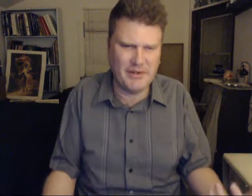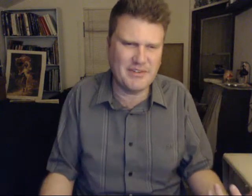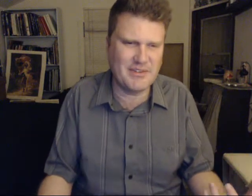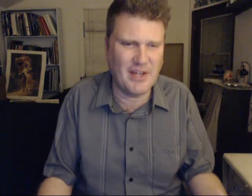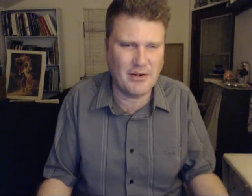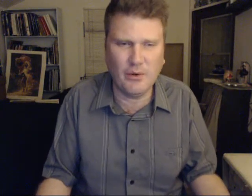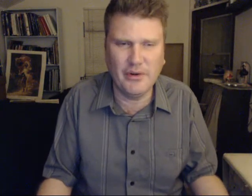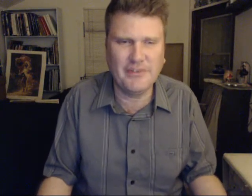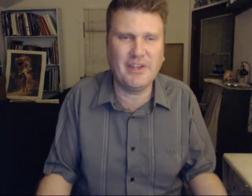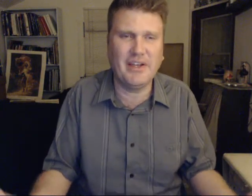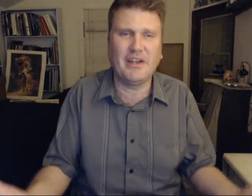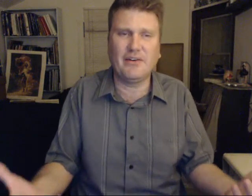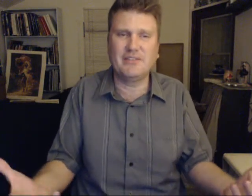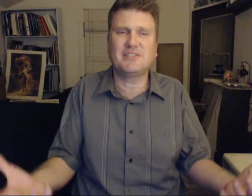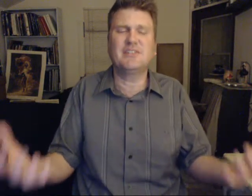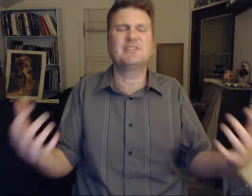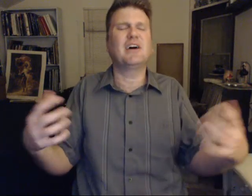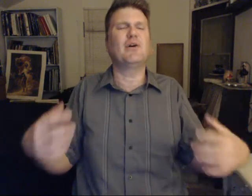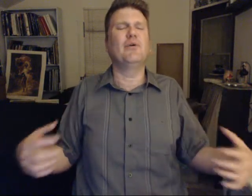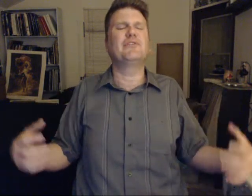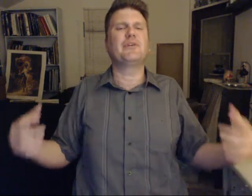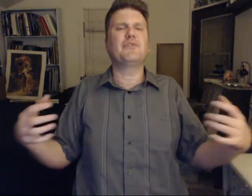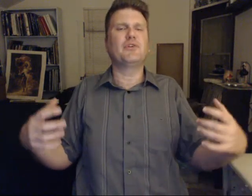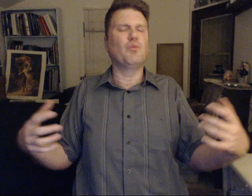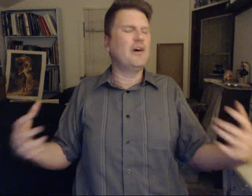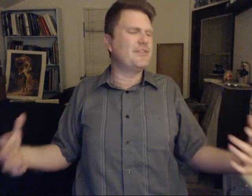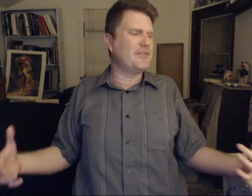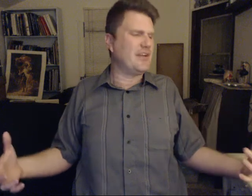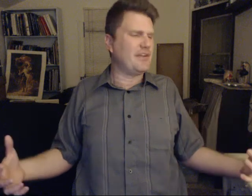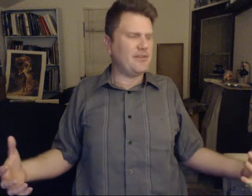It's not always a guarantee. It's not always something you want to connect to.